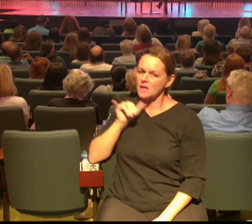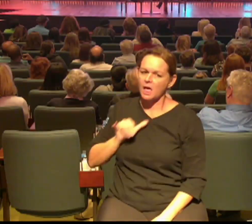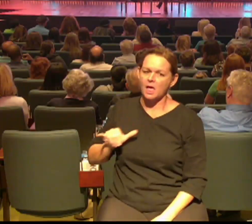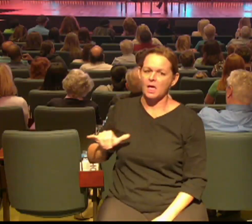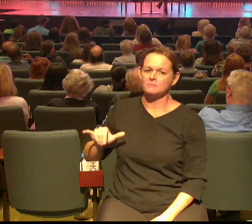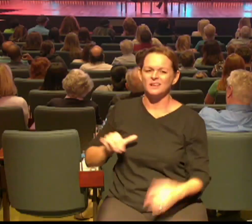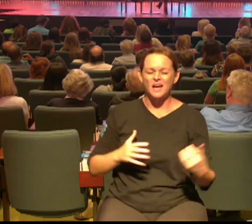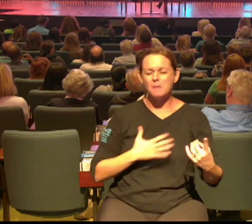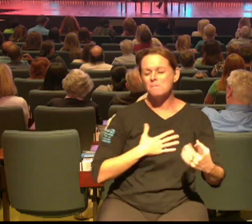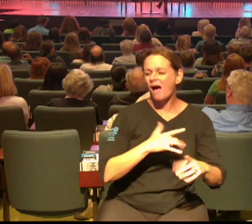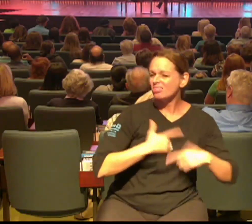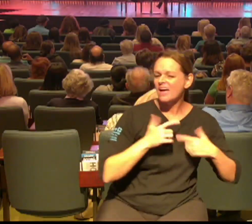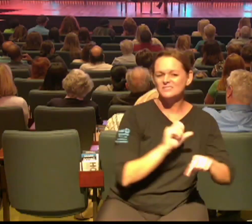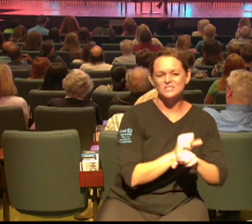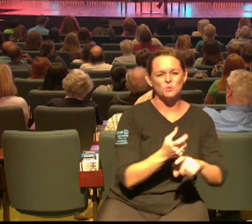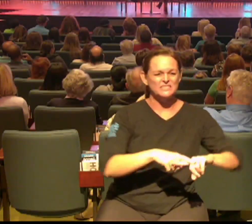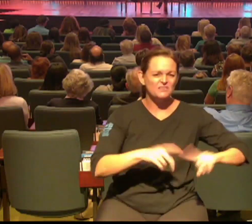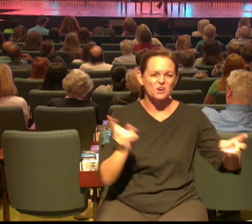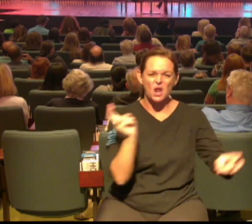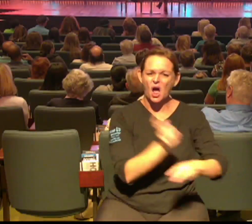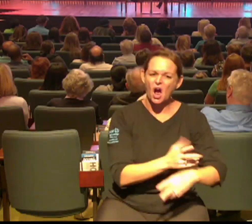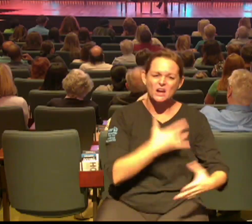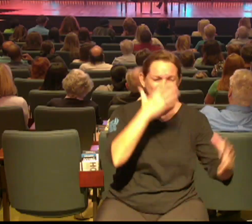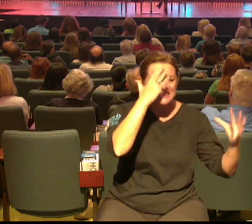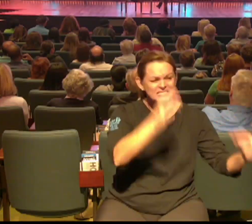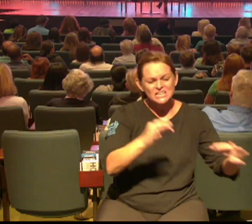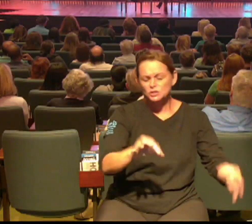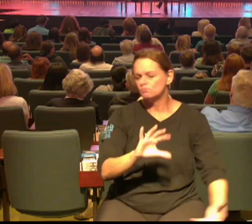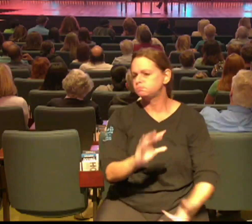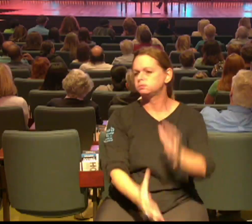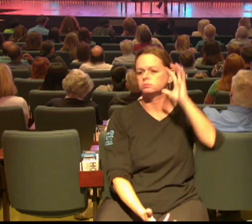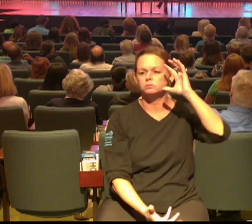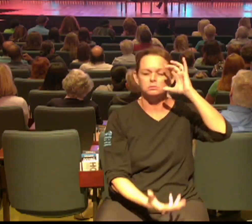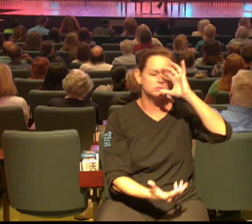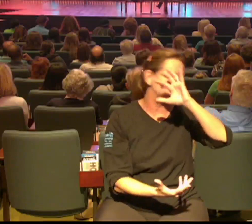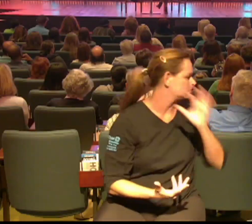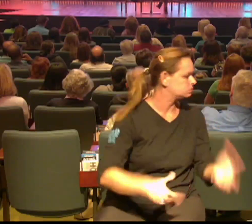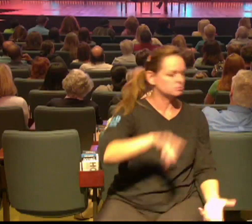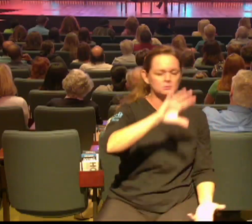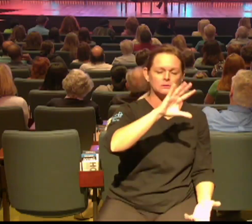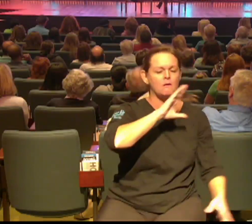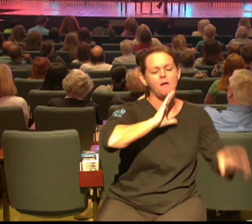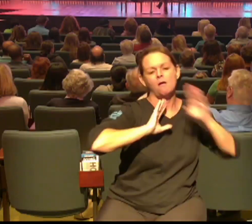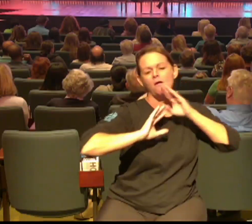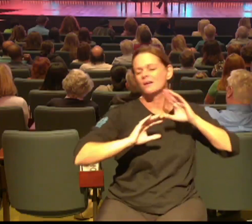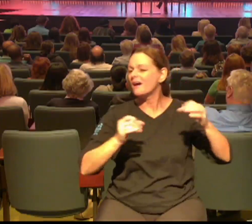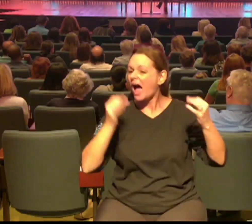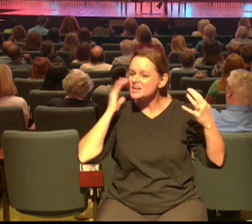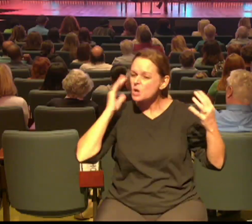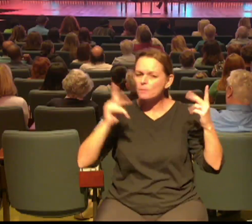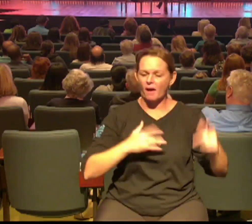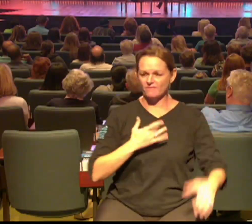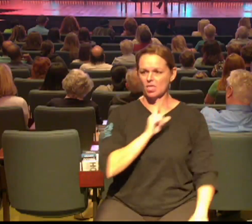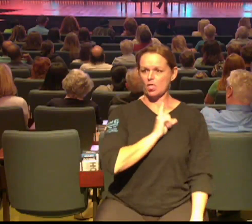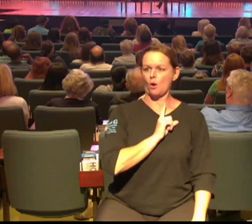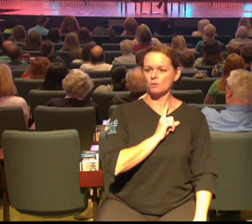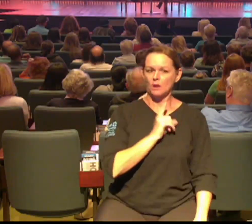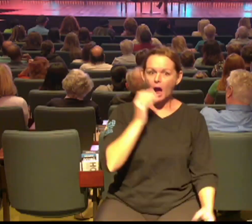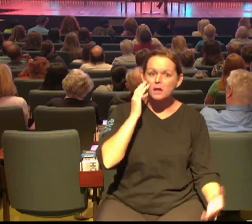place making horrible decisions in life and just I knew a lot of people but I was just felt alone as time began to